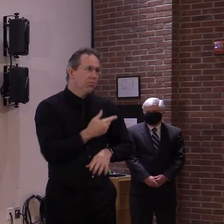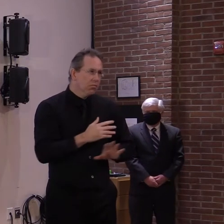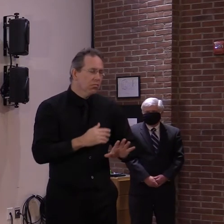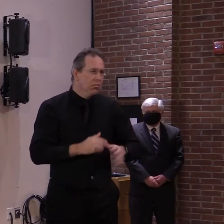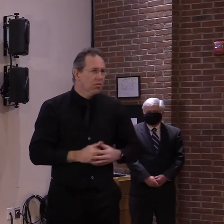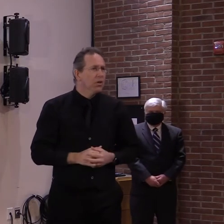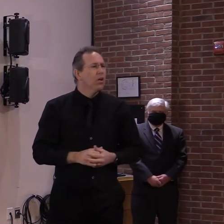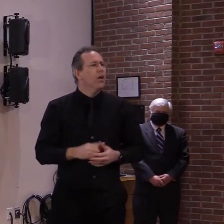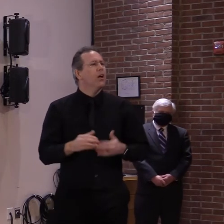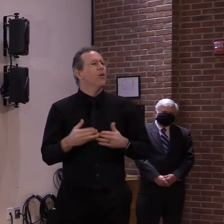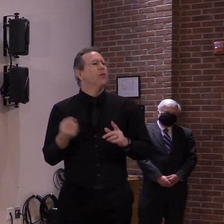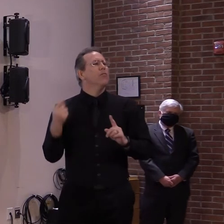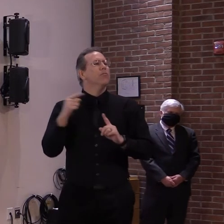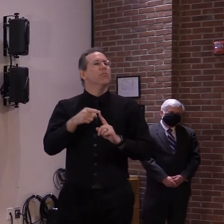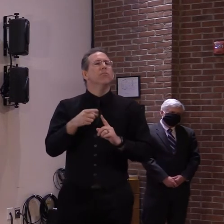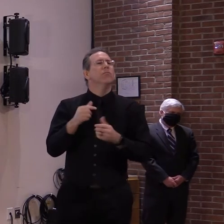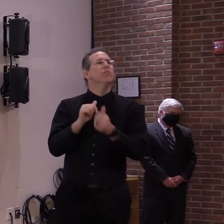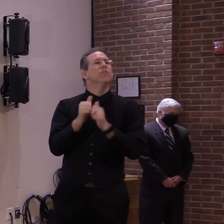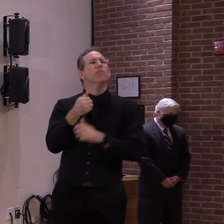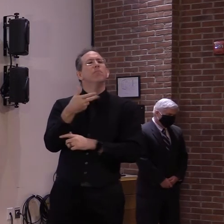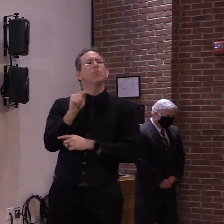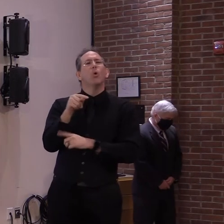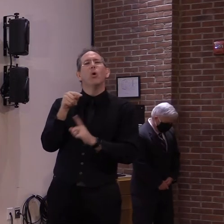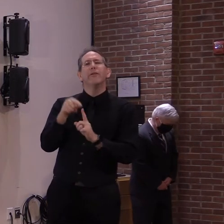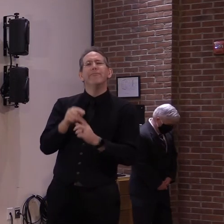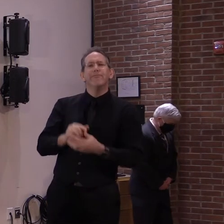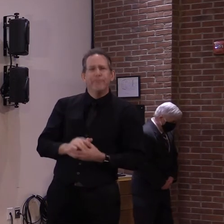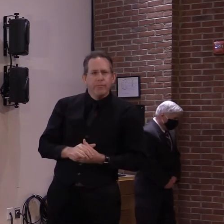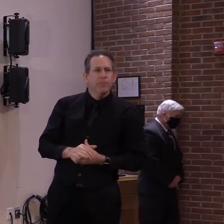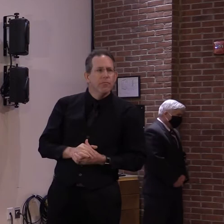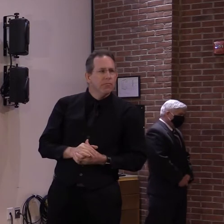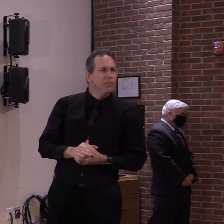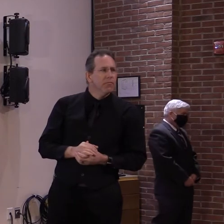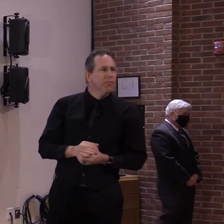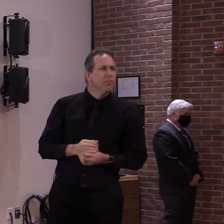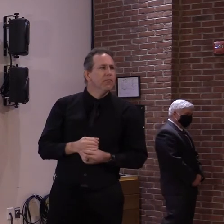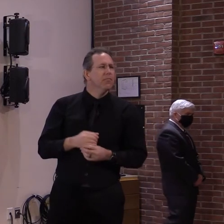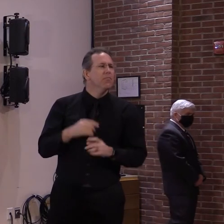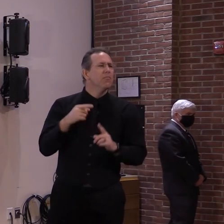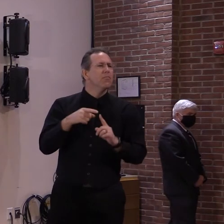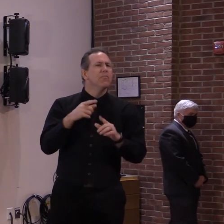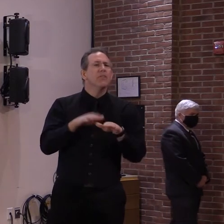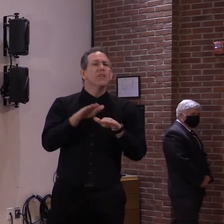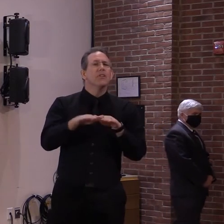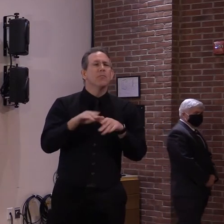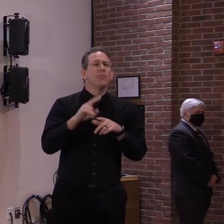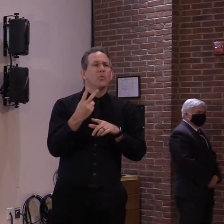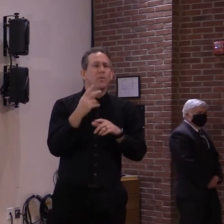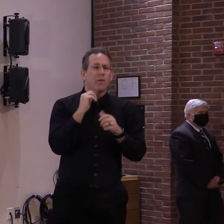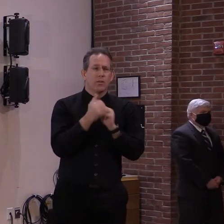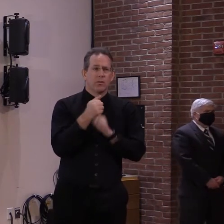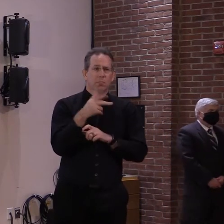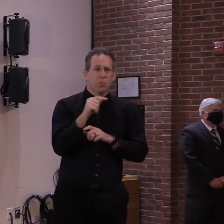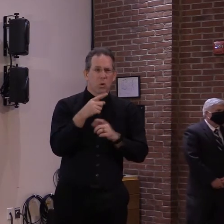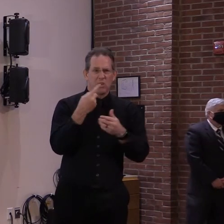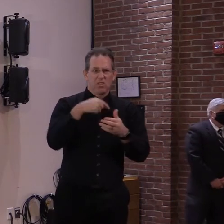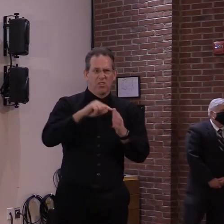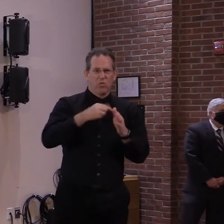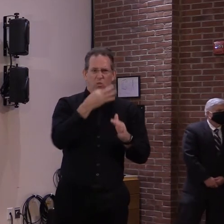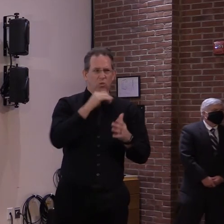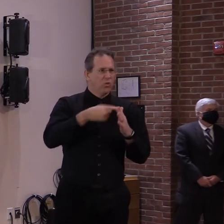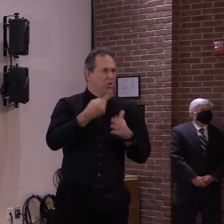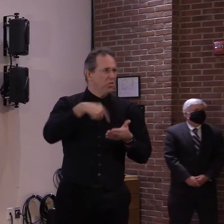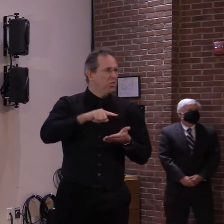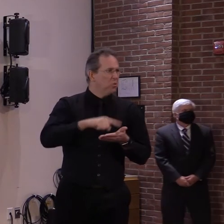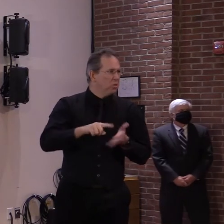sports with phase two, uh, beginning next week. If outdoor sports are allowed, does